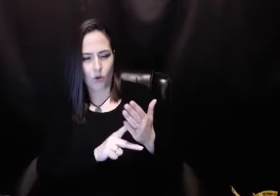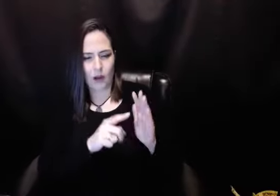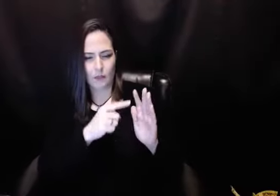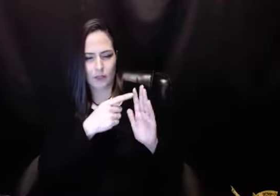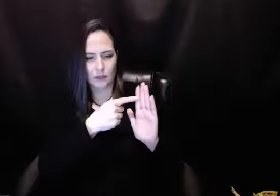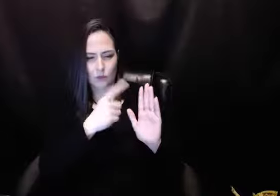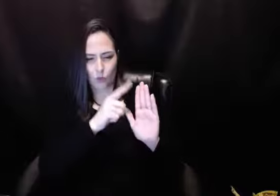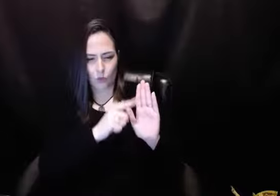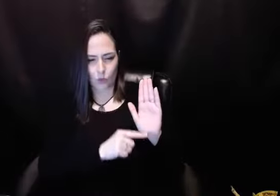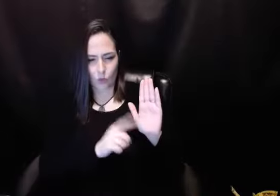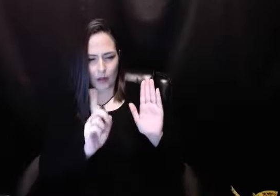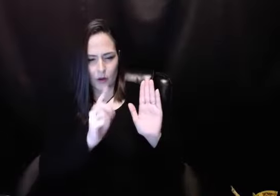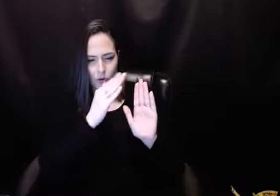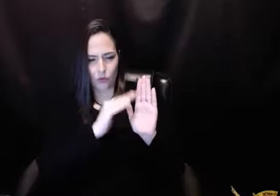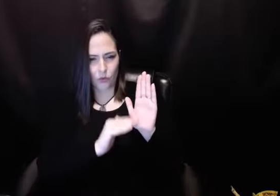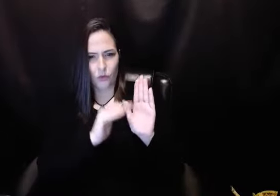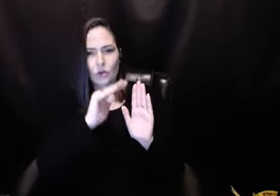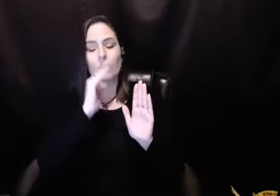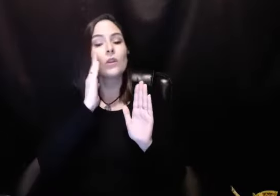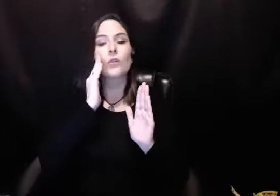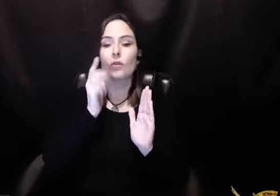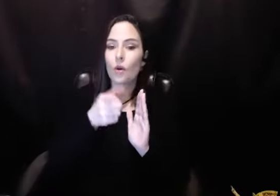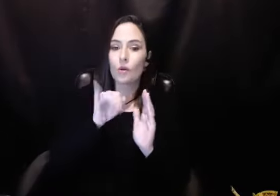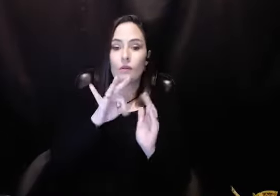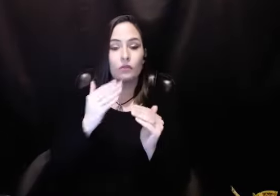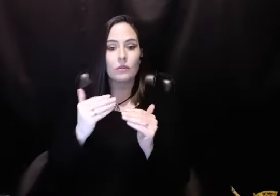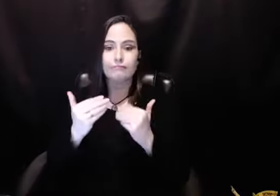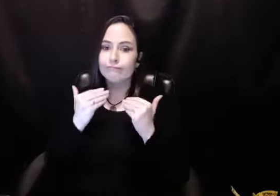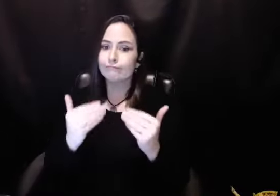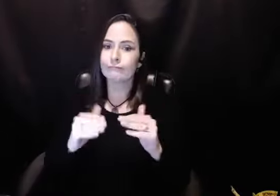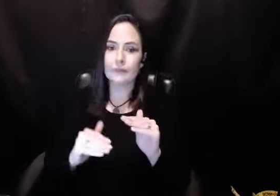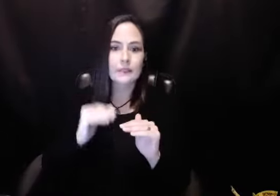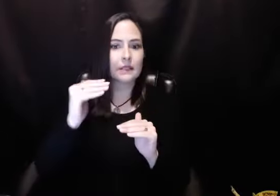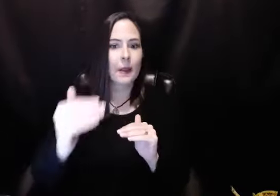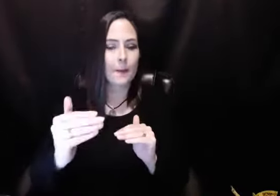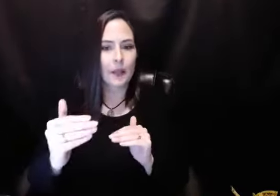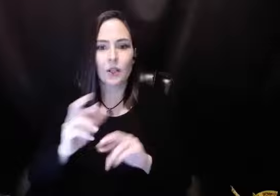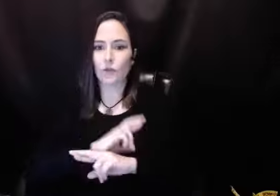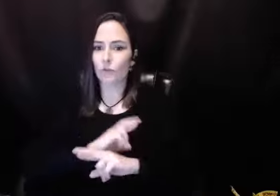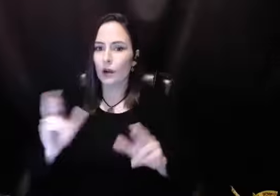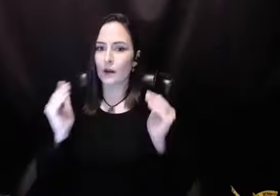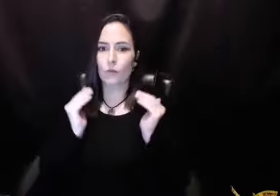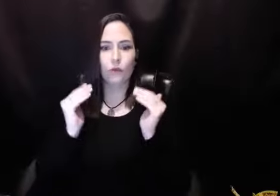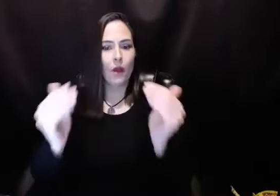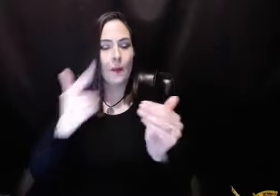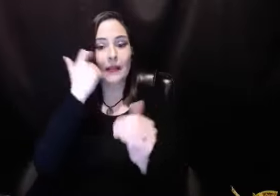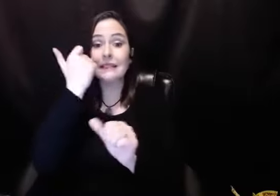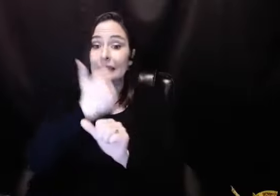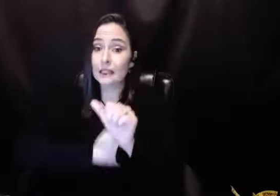their thinking, where they're at in their program. There's no question. And in that way, you know, when you've done a step, you know, when you've taken